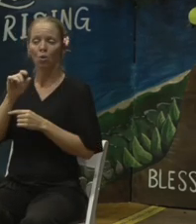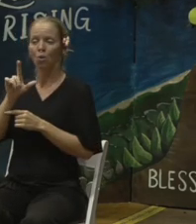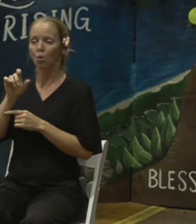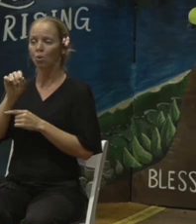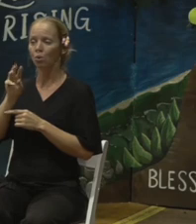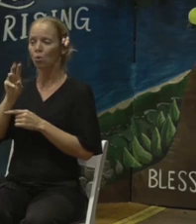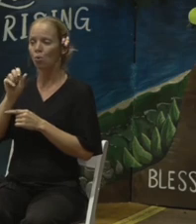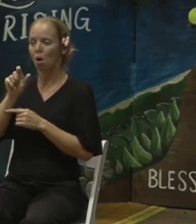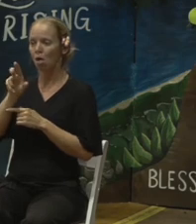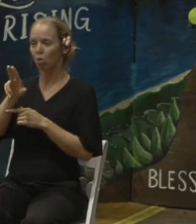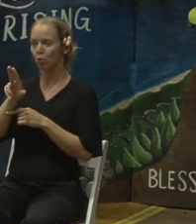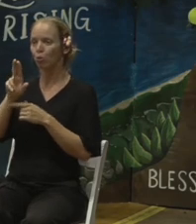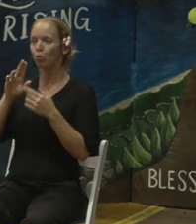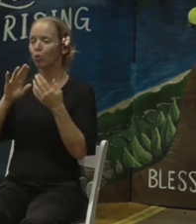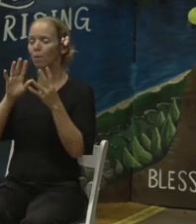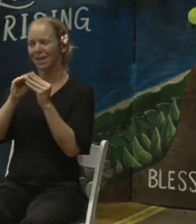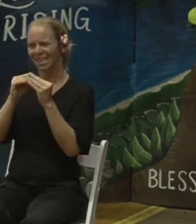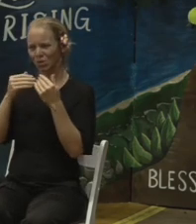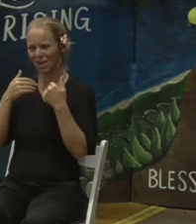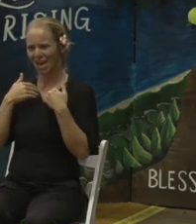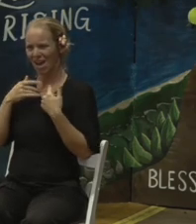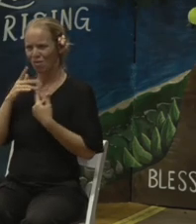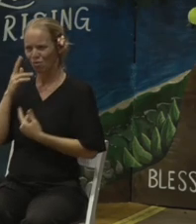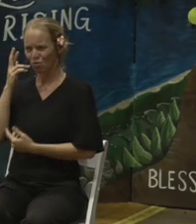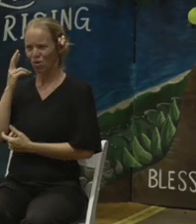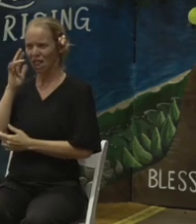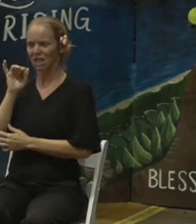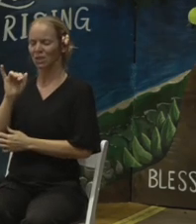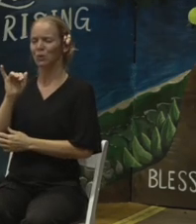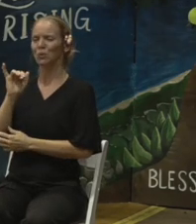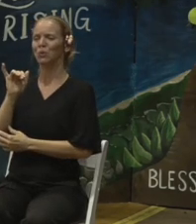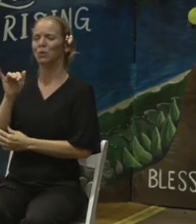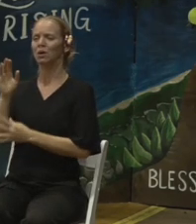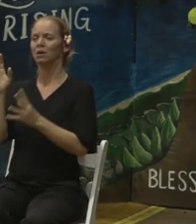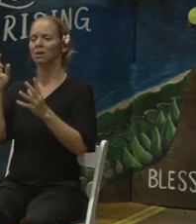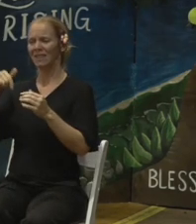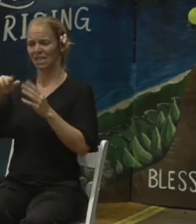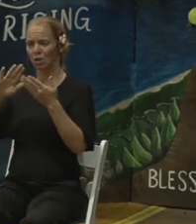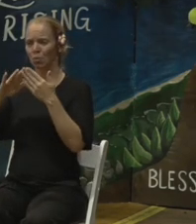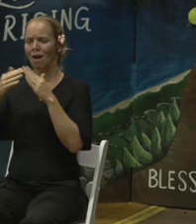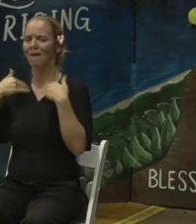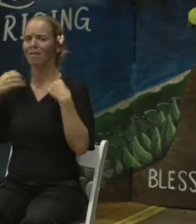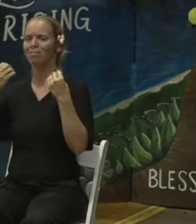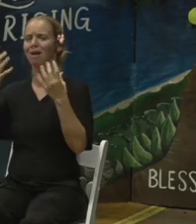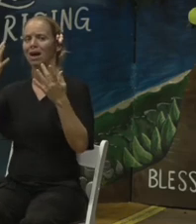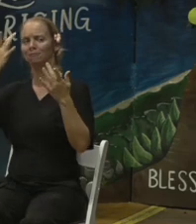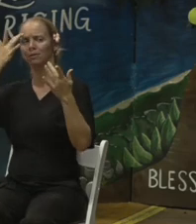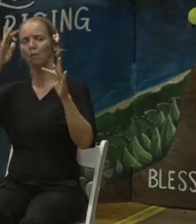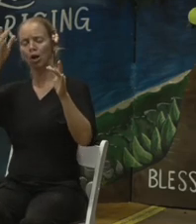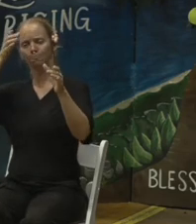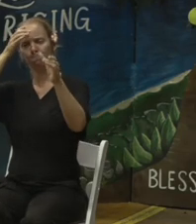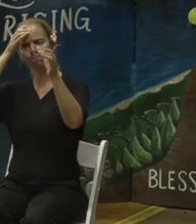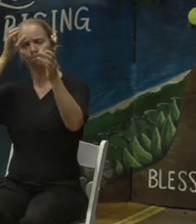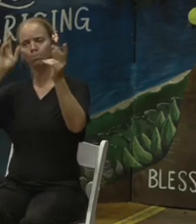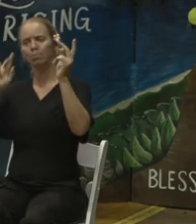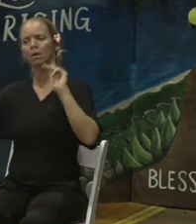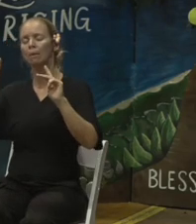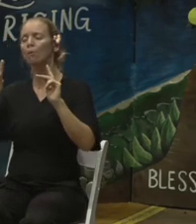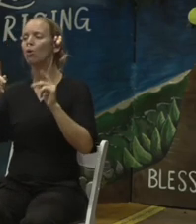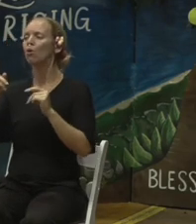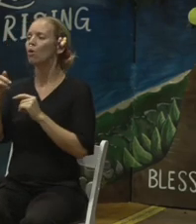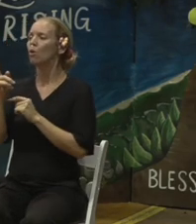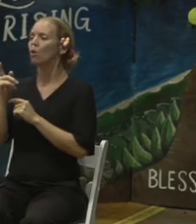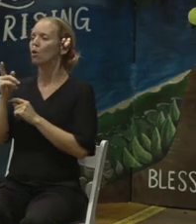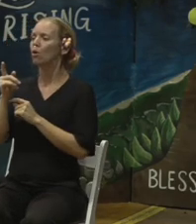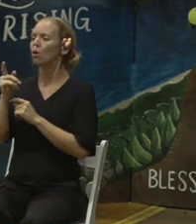statements I made is, our community is made up of a lot of smart people, and I want to hear if you folks have solutions. And solutions were